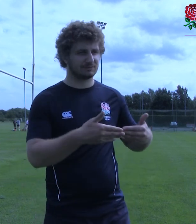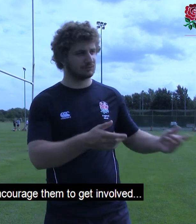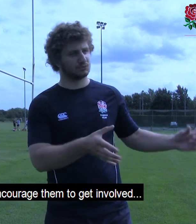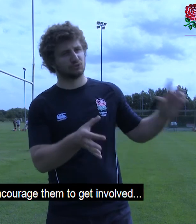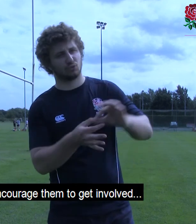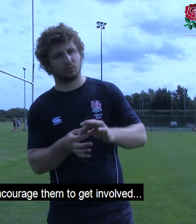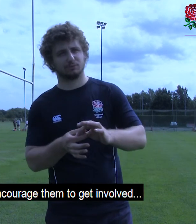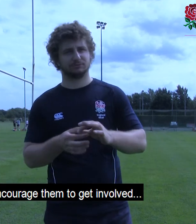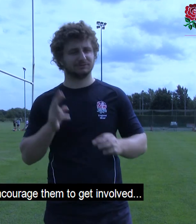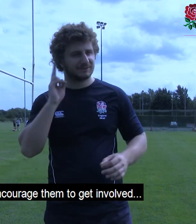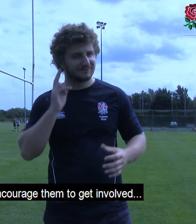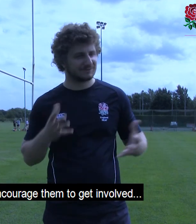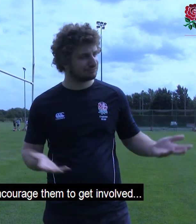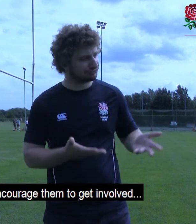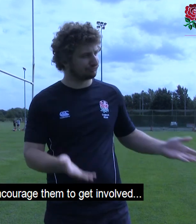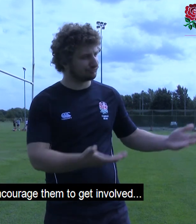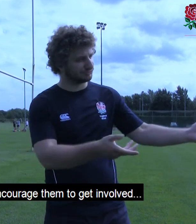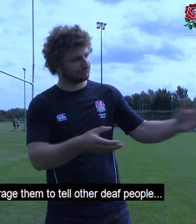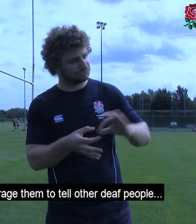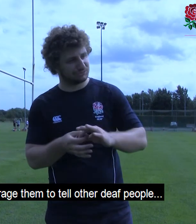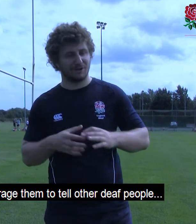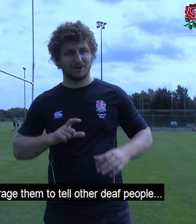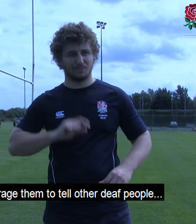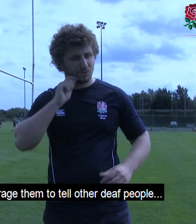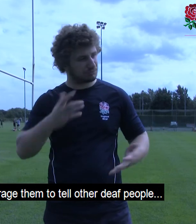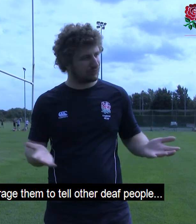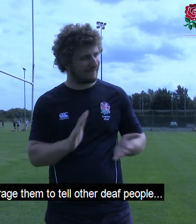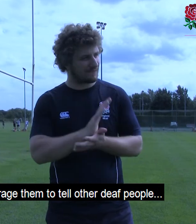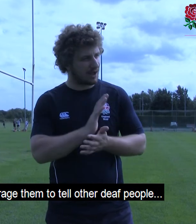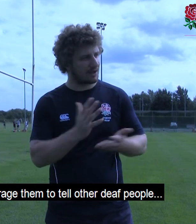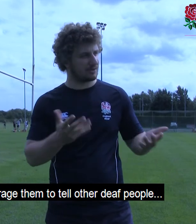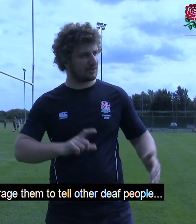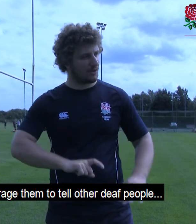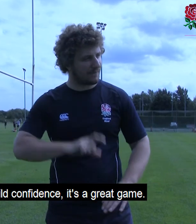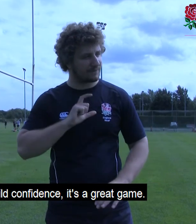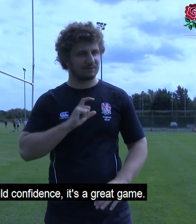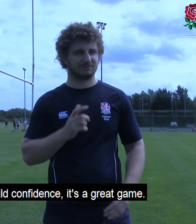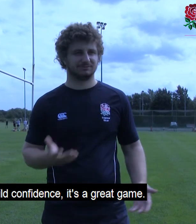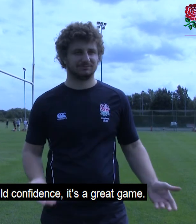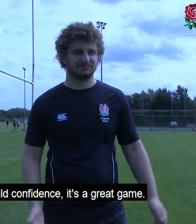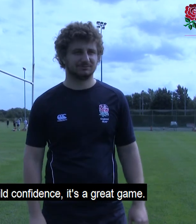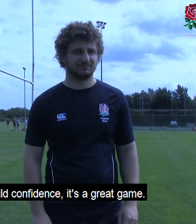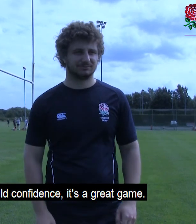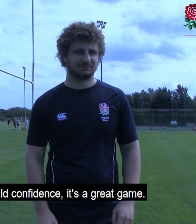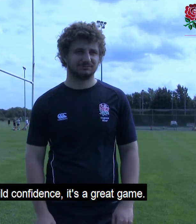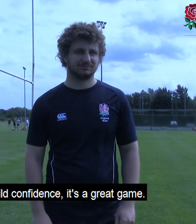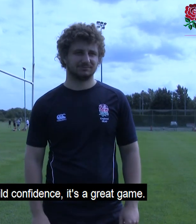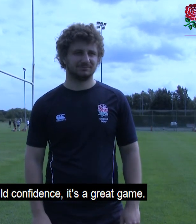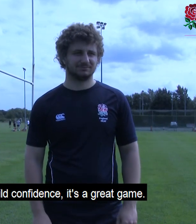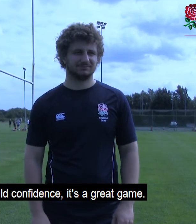I would encourage them to get involved, I would encourage them to tell other Deaf people, it helps build confidence, it's a great game.